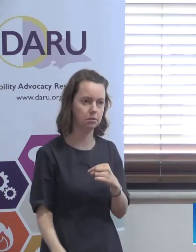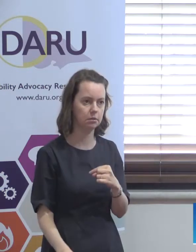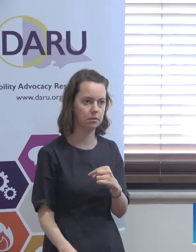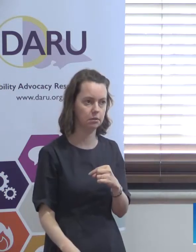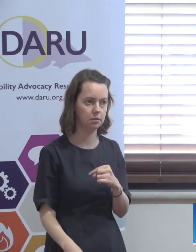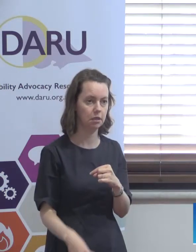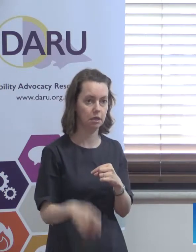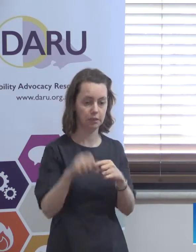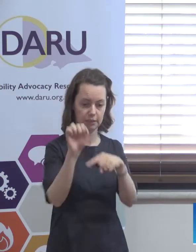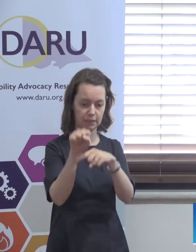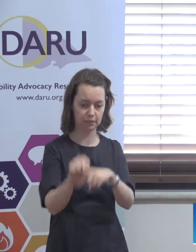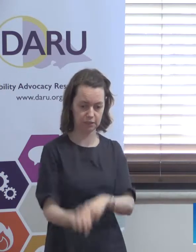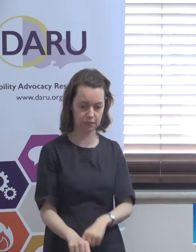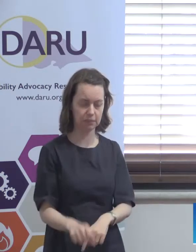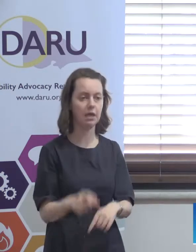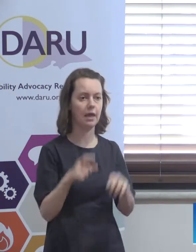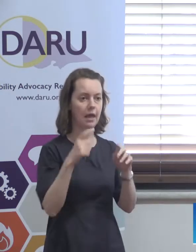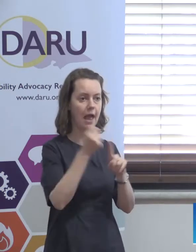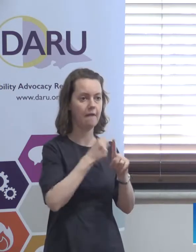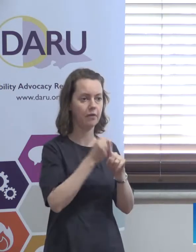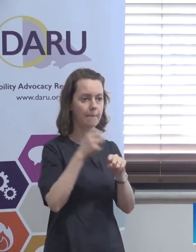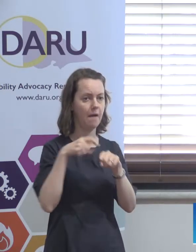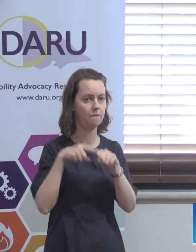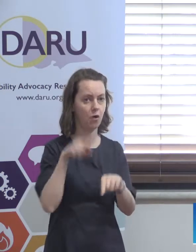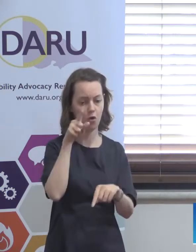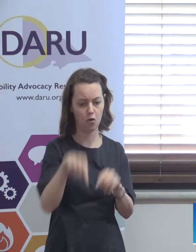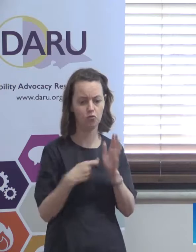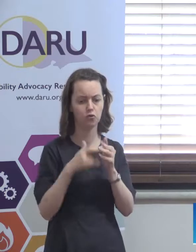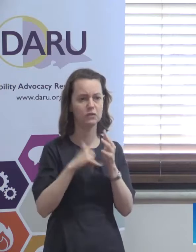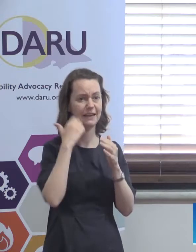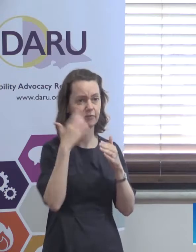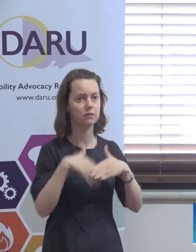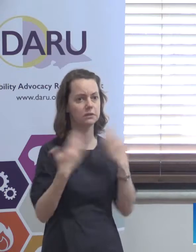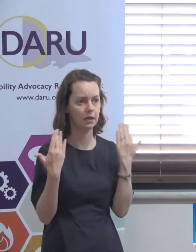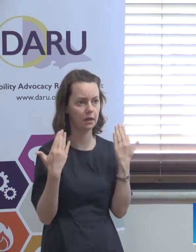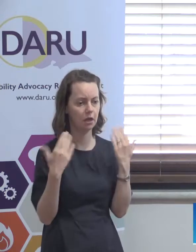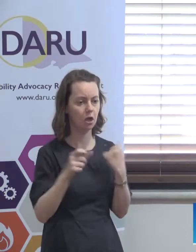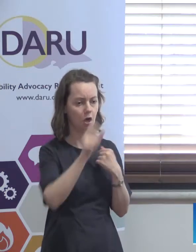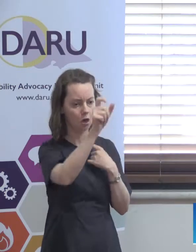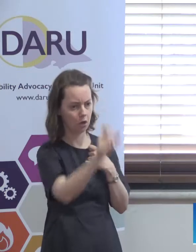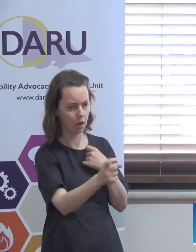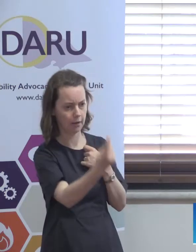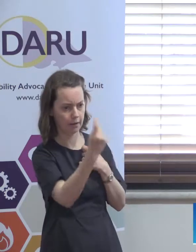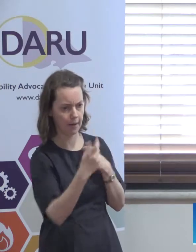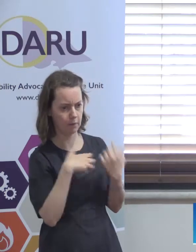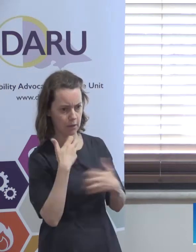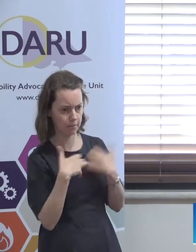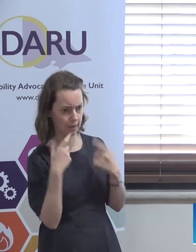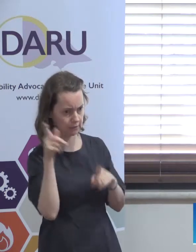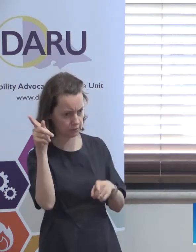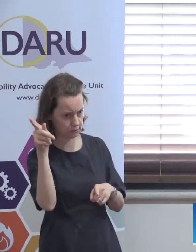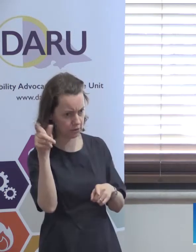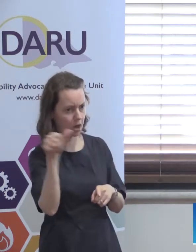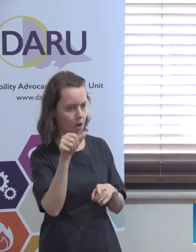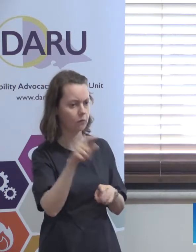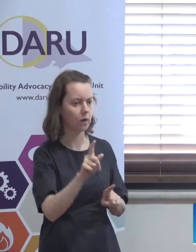once they're all in place, advocates will be dealing with this every day on an everyday basis about clients that you've got who have complaints that need to